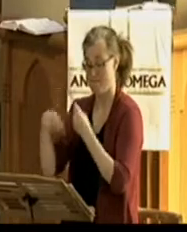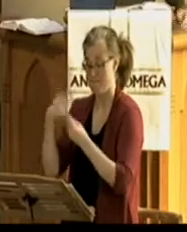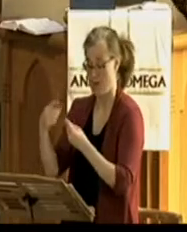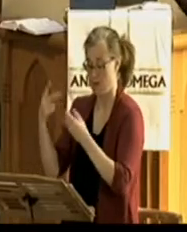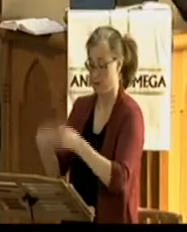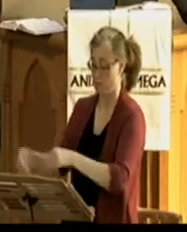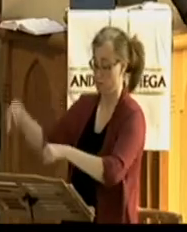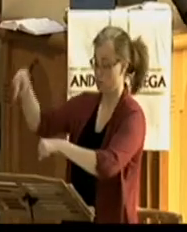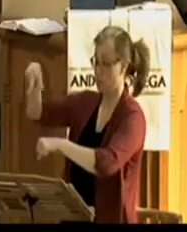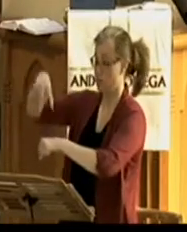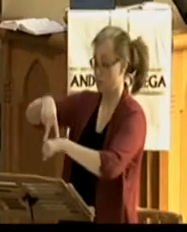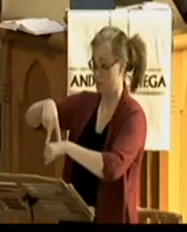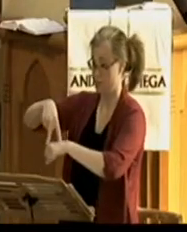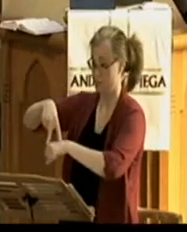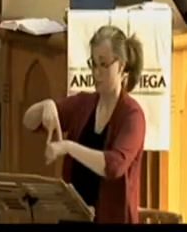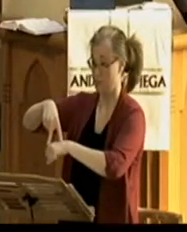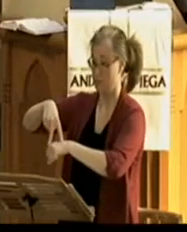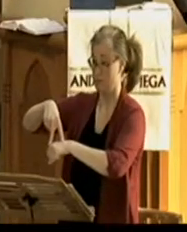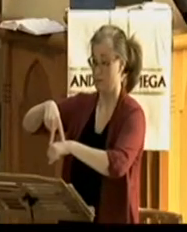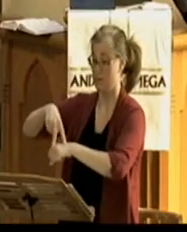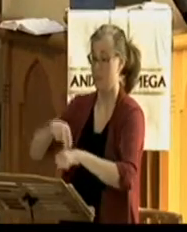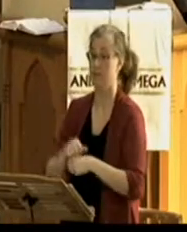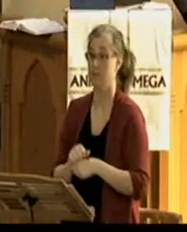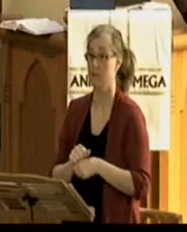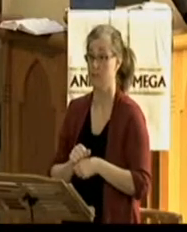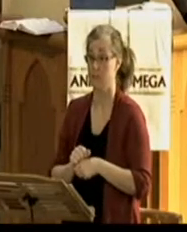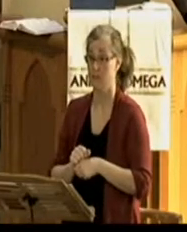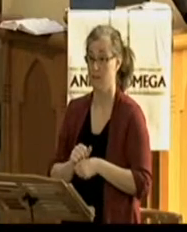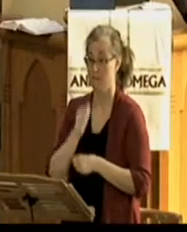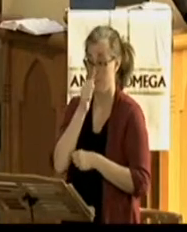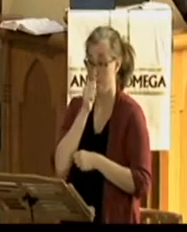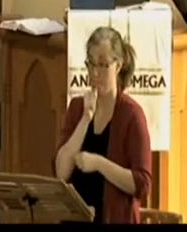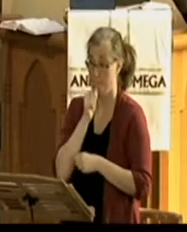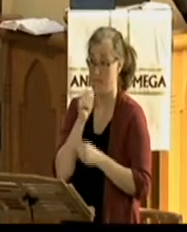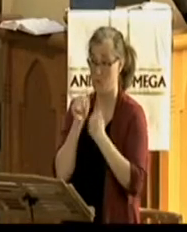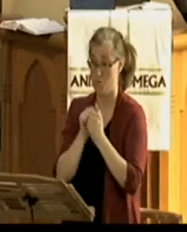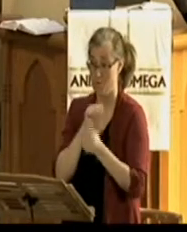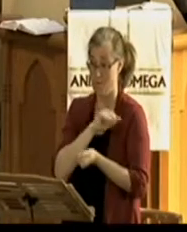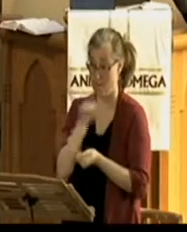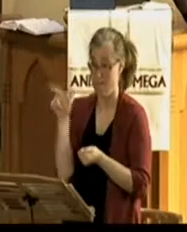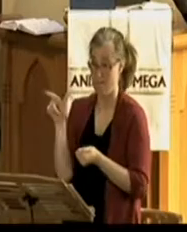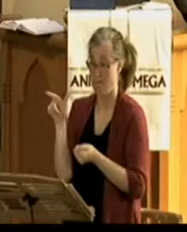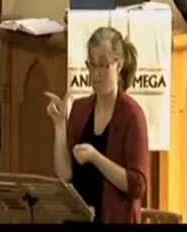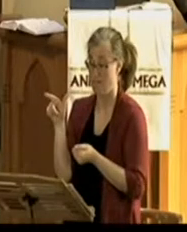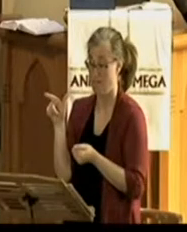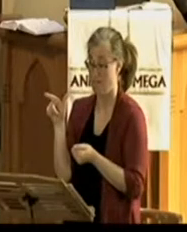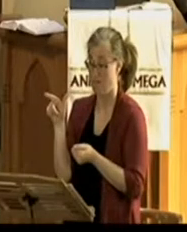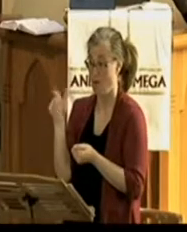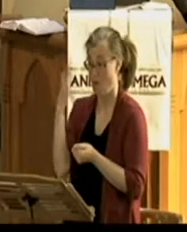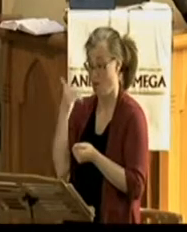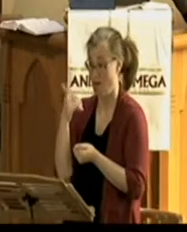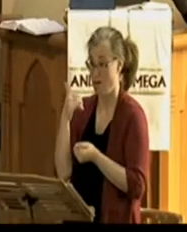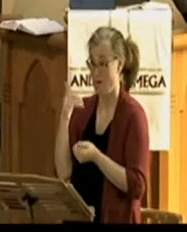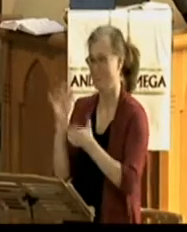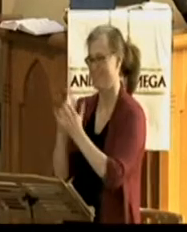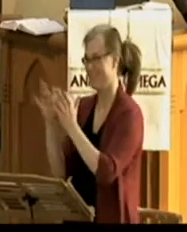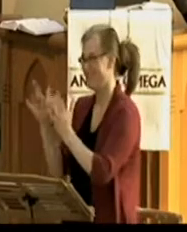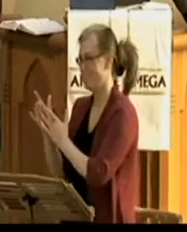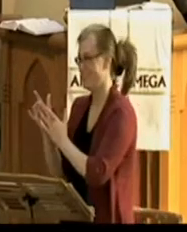is still being gracious with you and I when we don't get it like we should. But I is your pastor. Don't always get